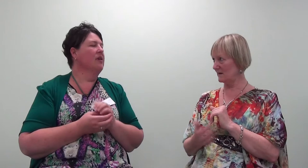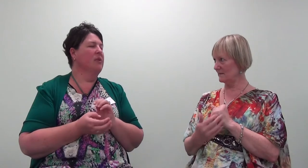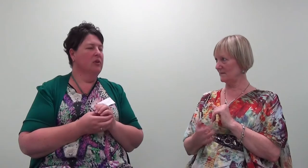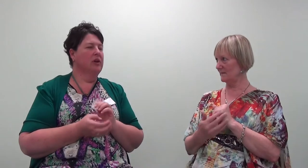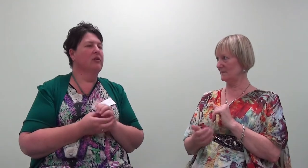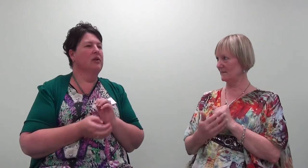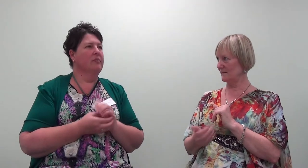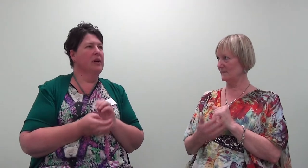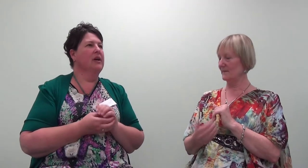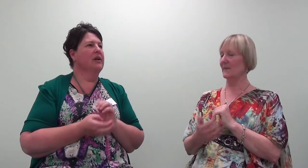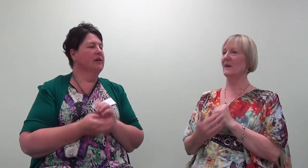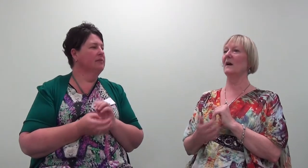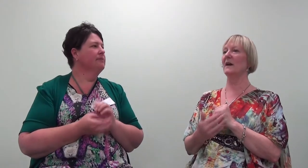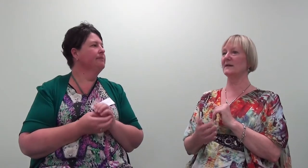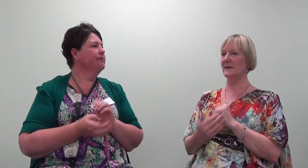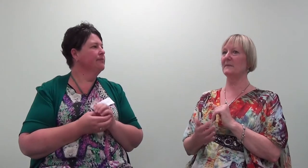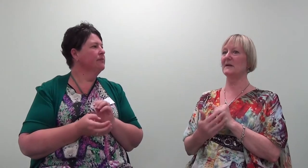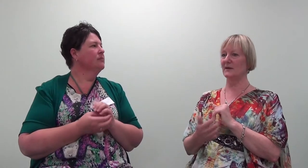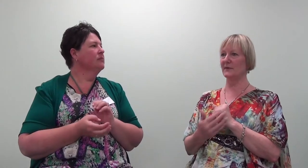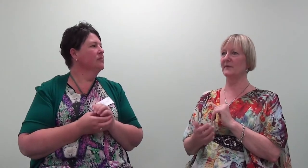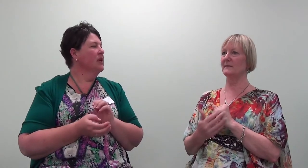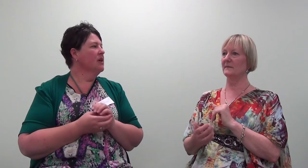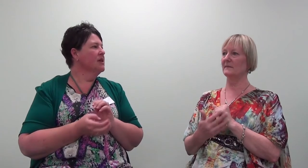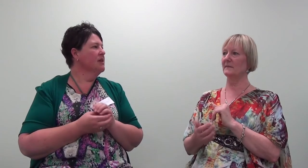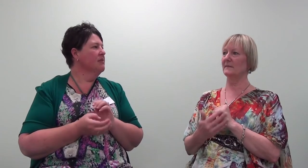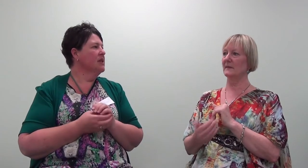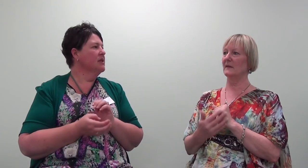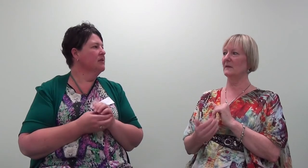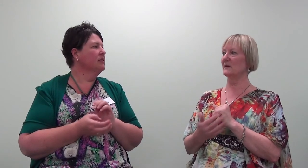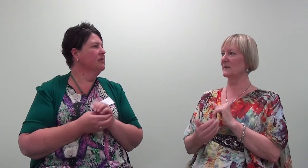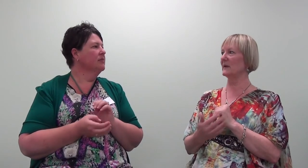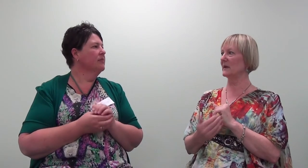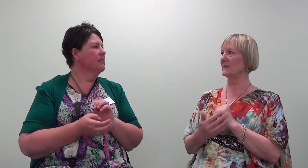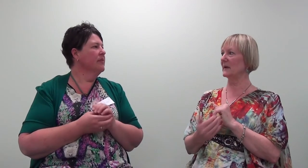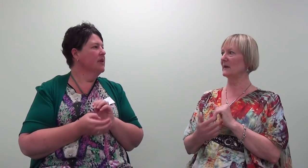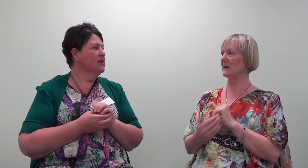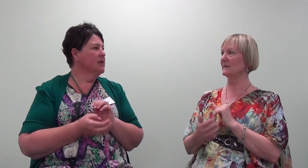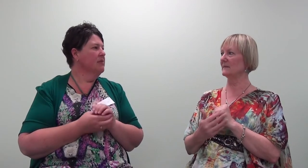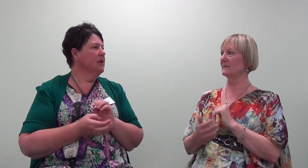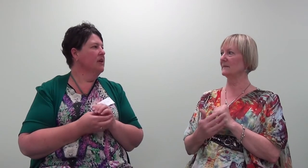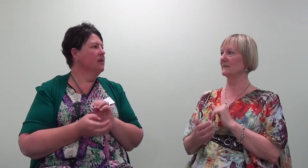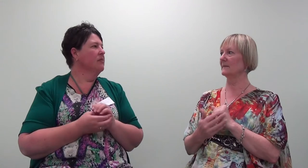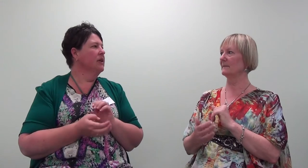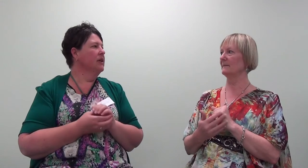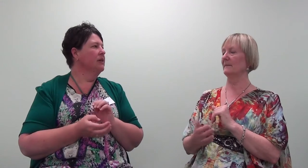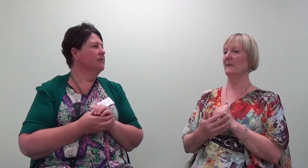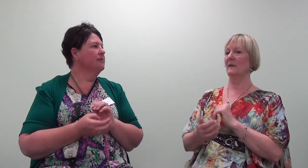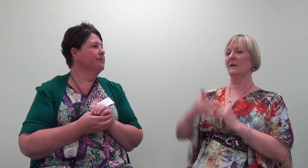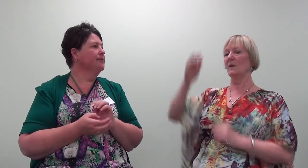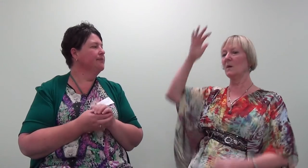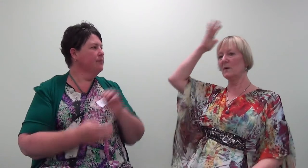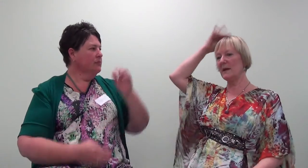And I'm holding it all in my neck. I accept myself deeply and completely. All that